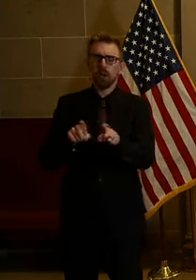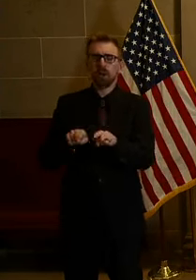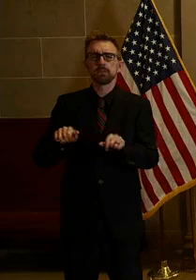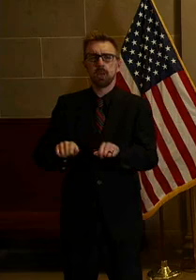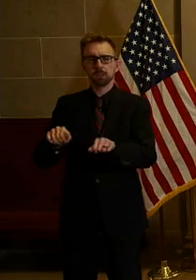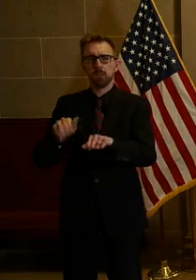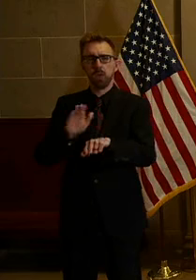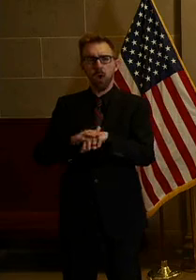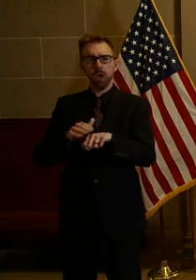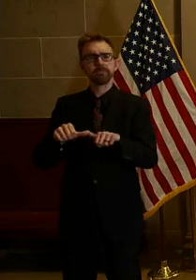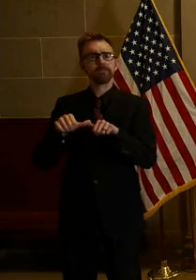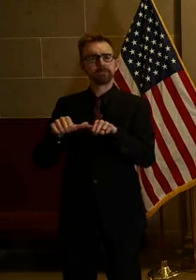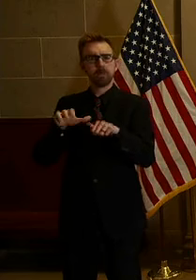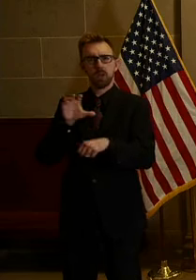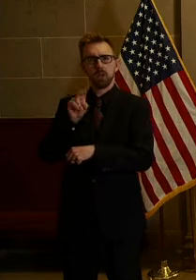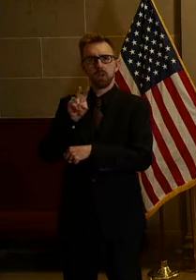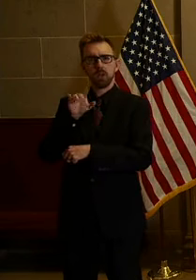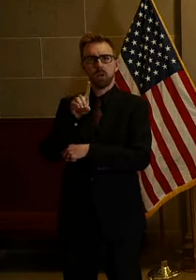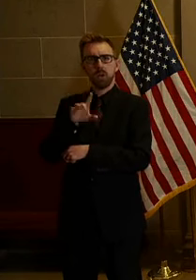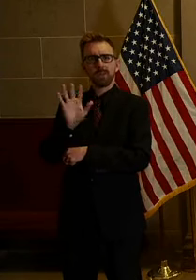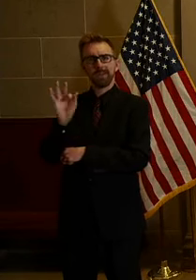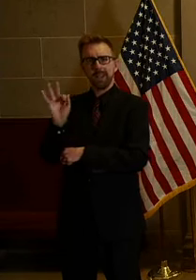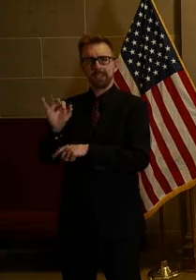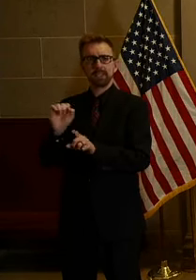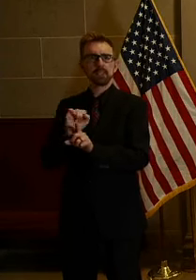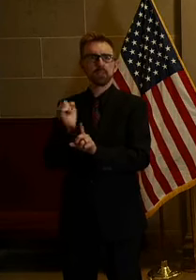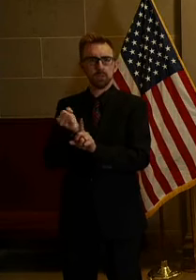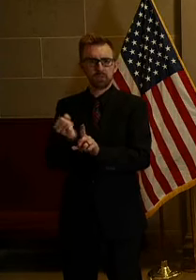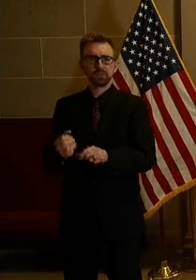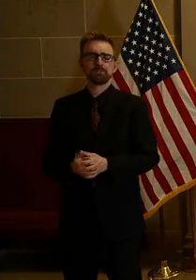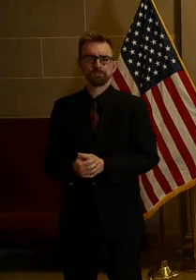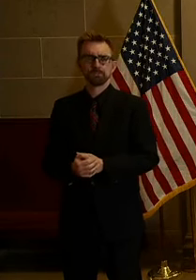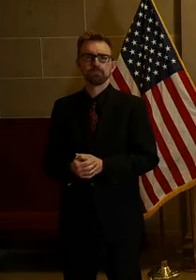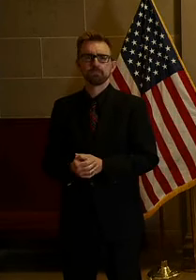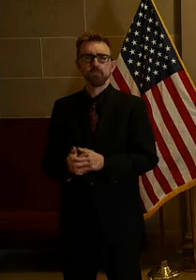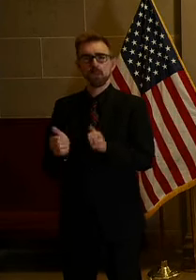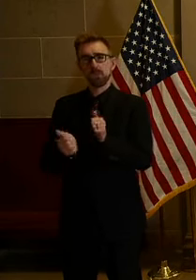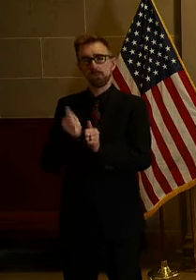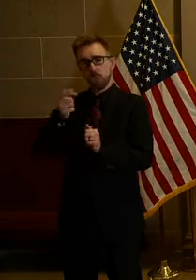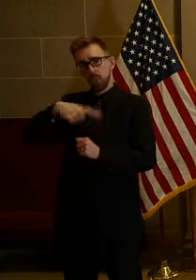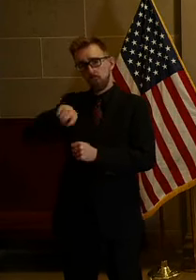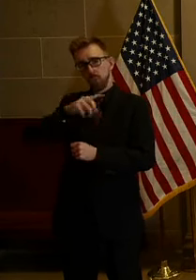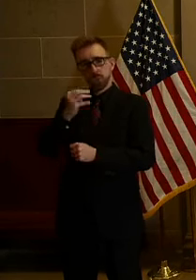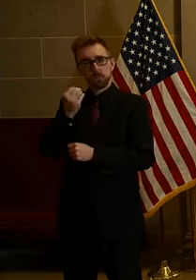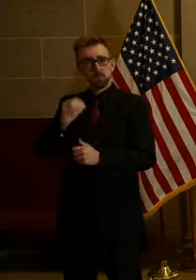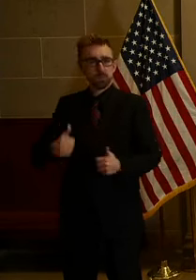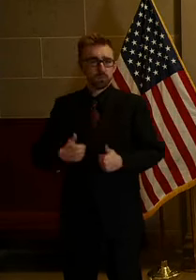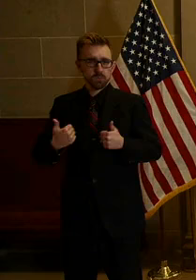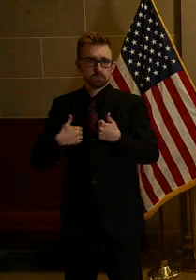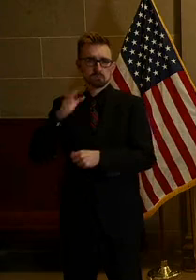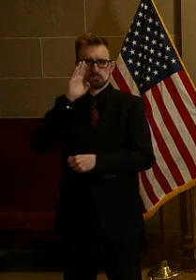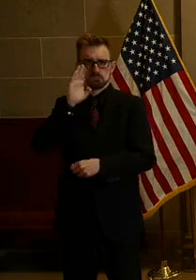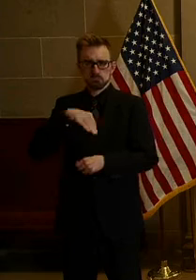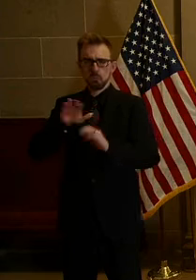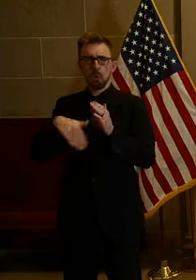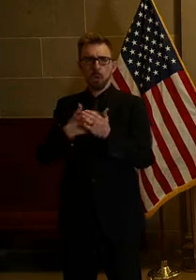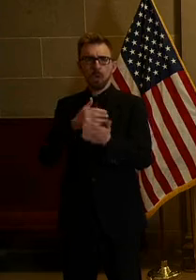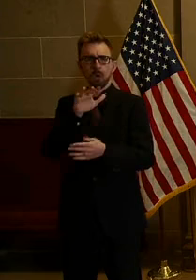on the ongoing COVID-19 situation. As most Missourians are aware, all